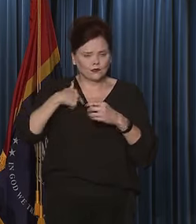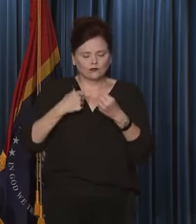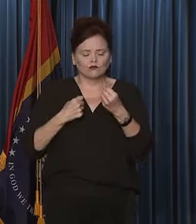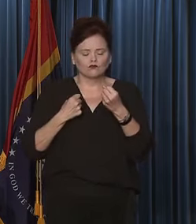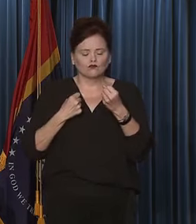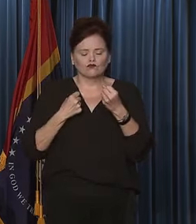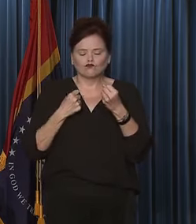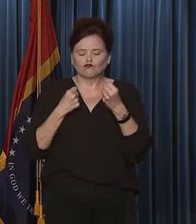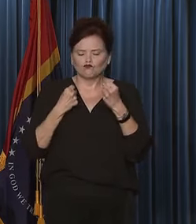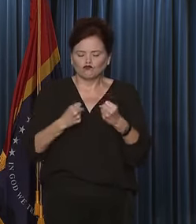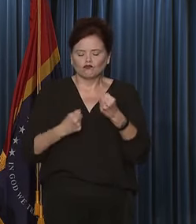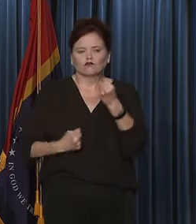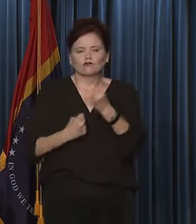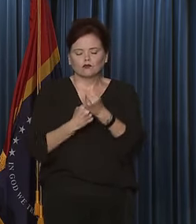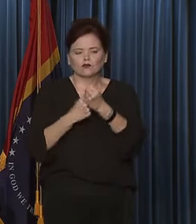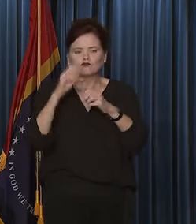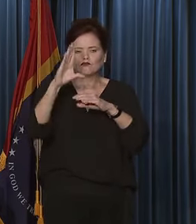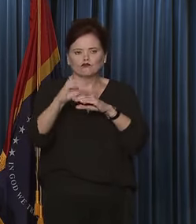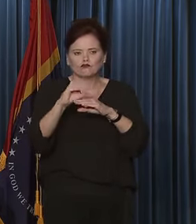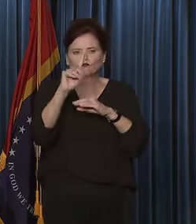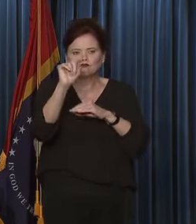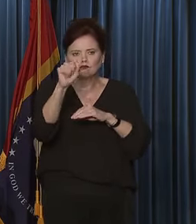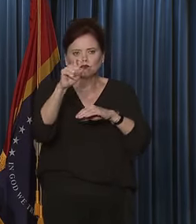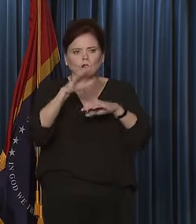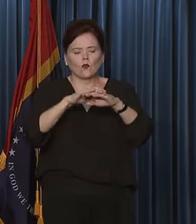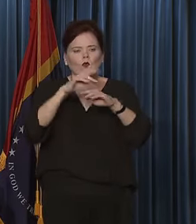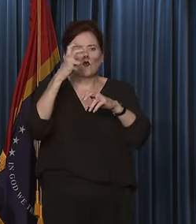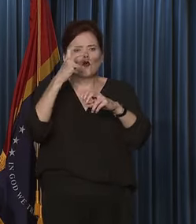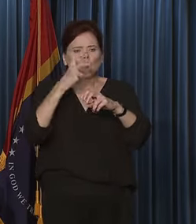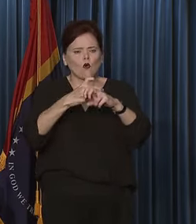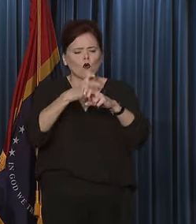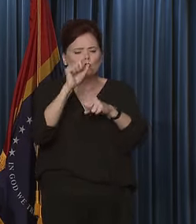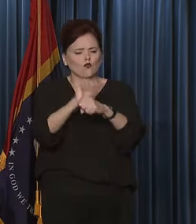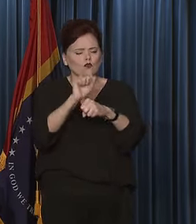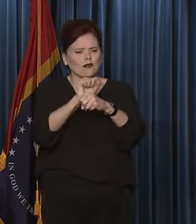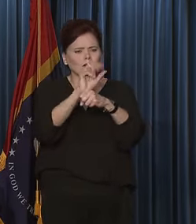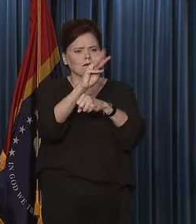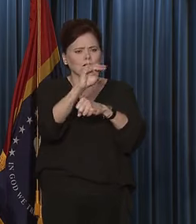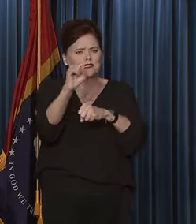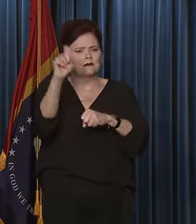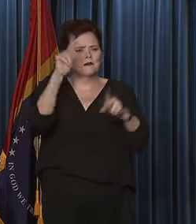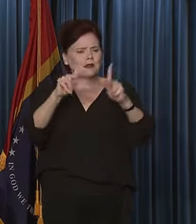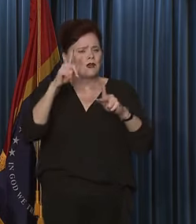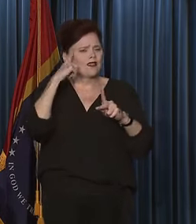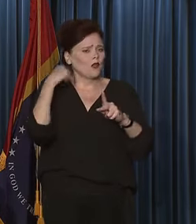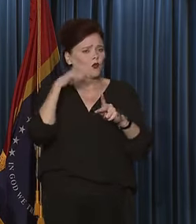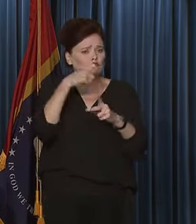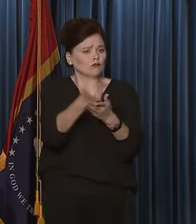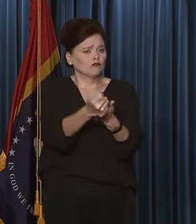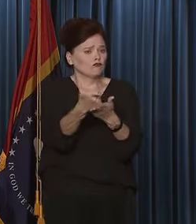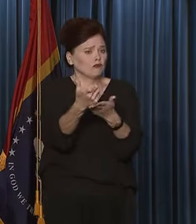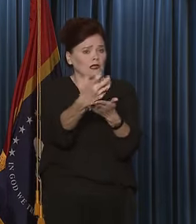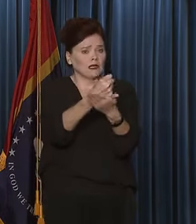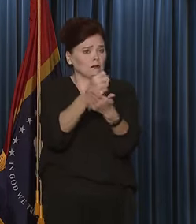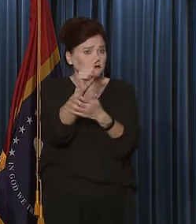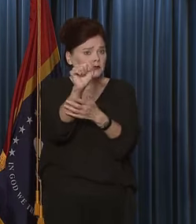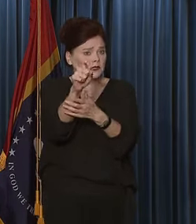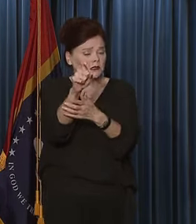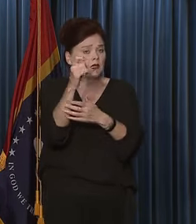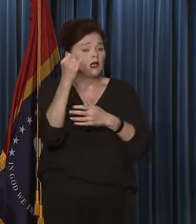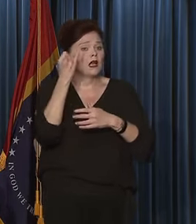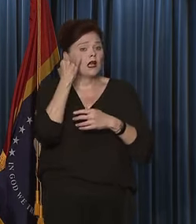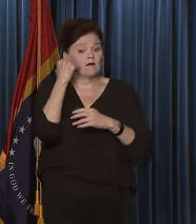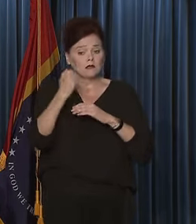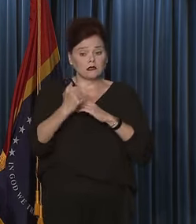reducing taxes on hardworking Mississippians. I think we should eliminate the income tax. If they